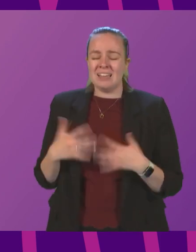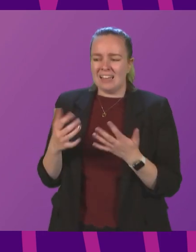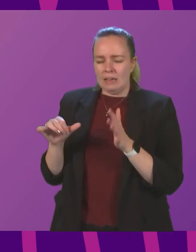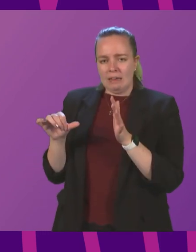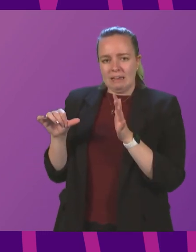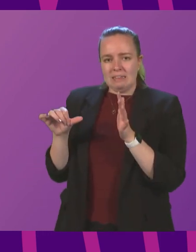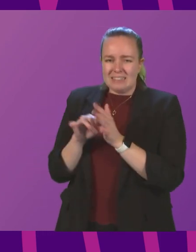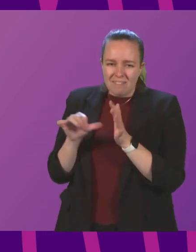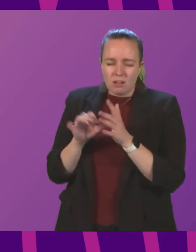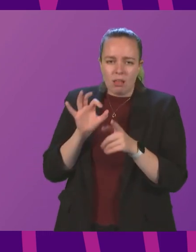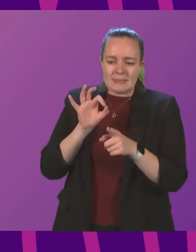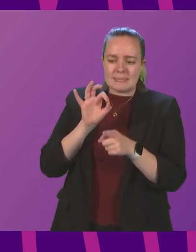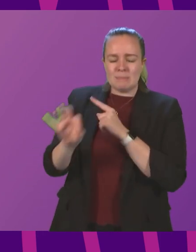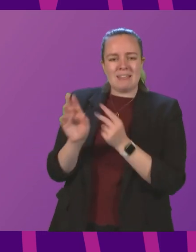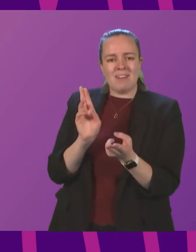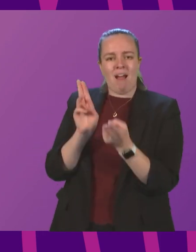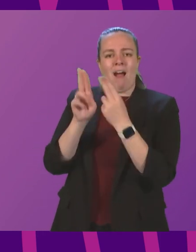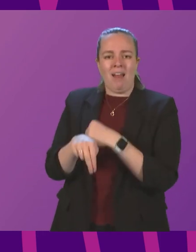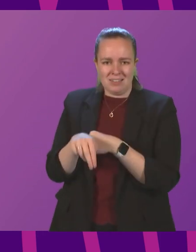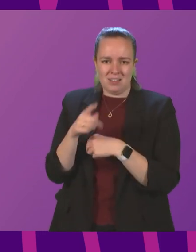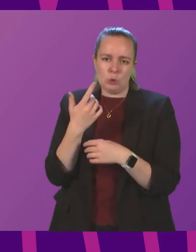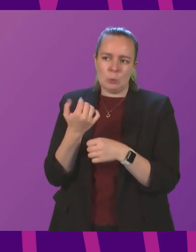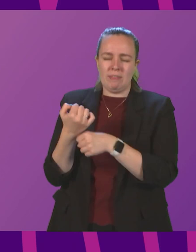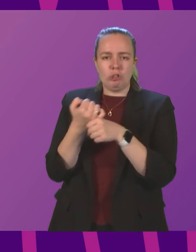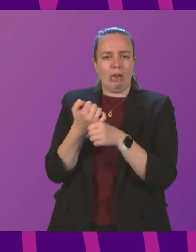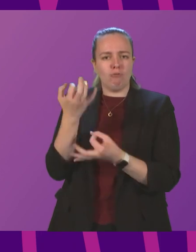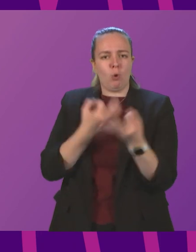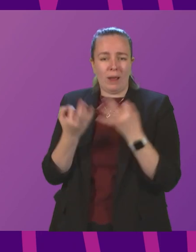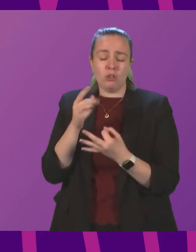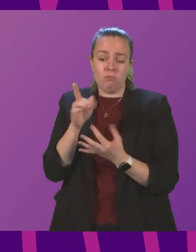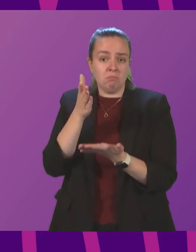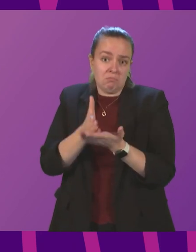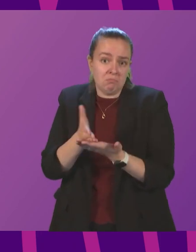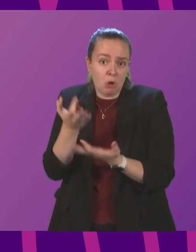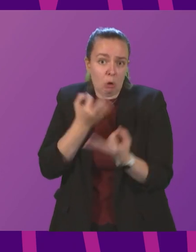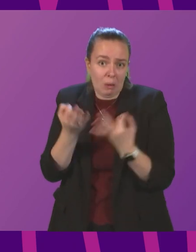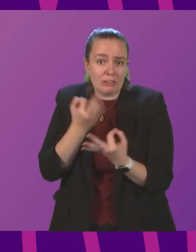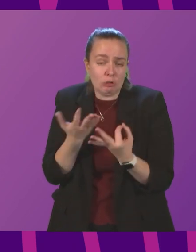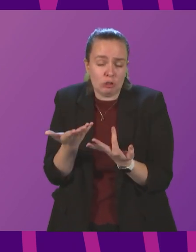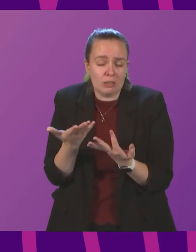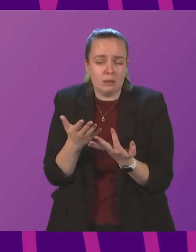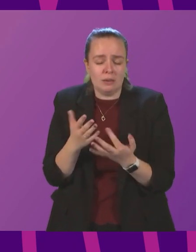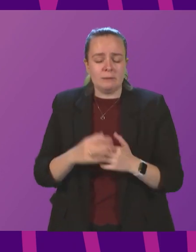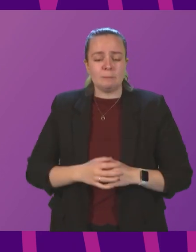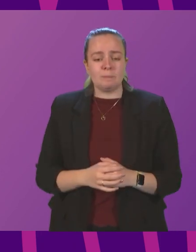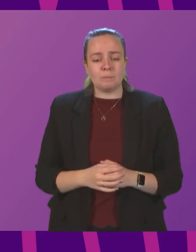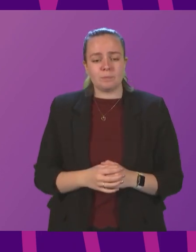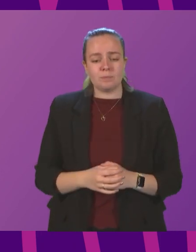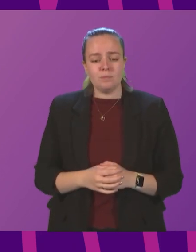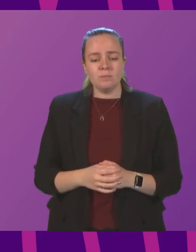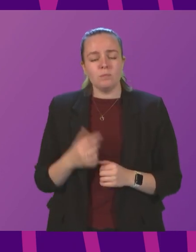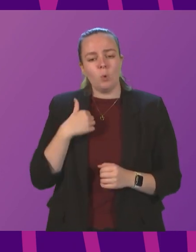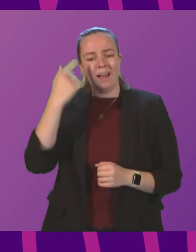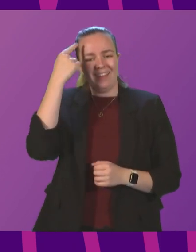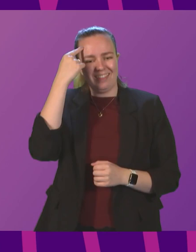give a specific answer to the general proposition, the general but legitimate proposition that Gillian Mackay puts to me. So I